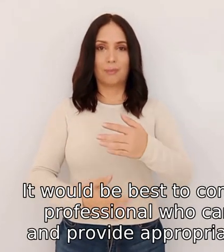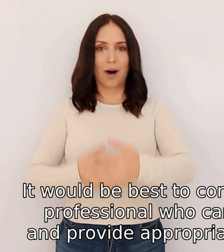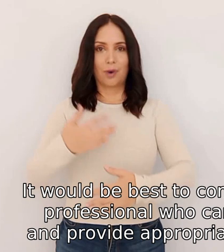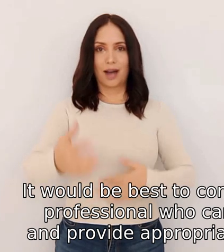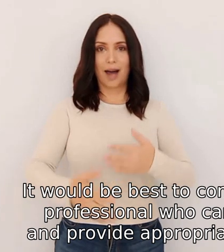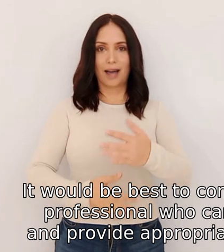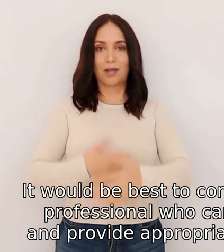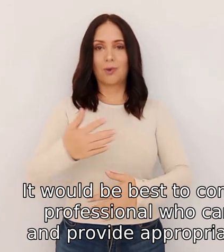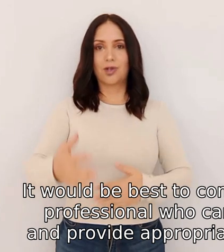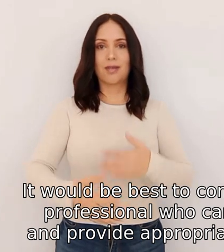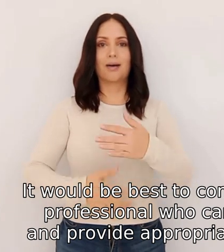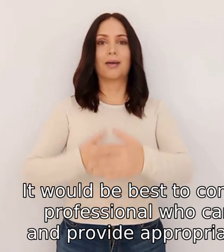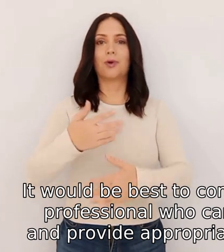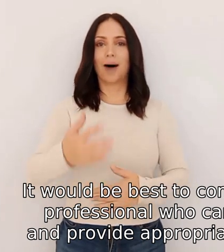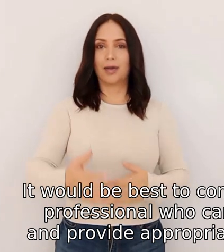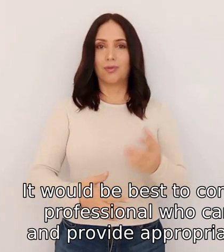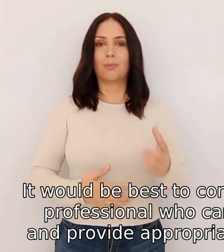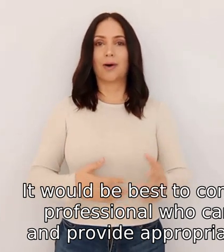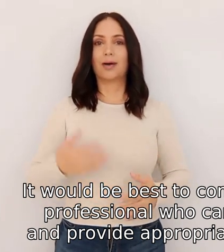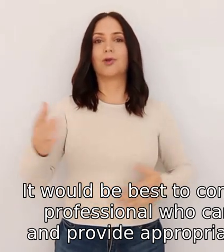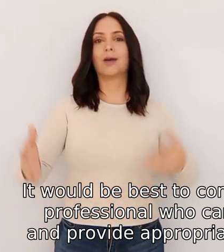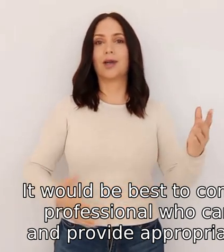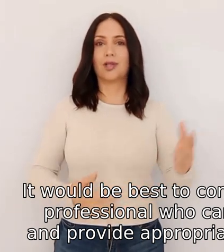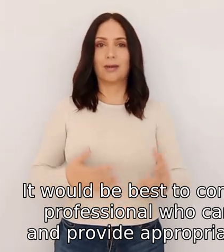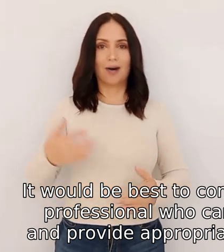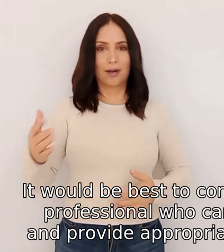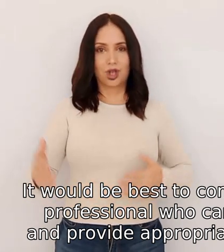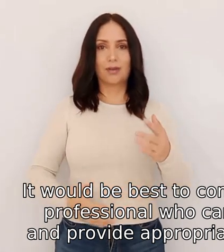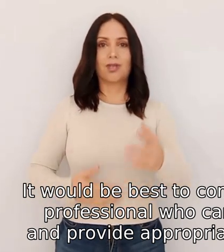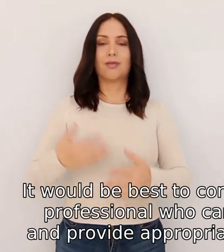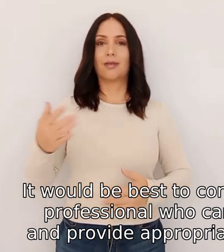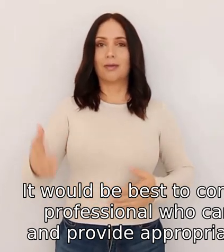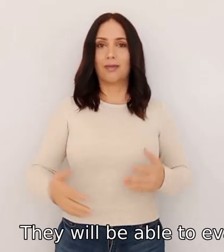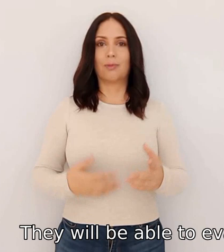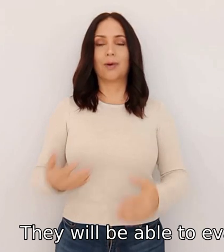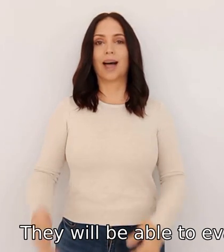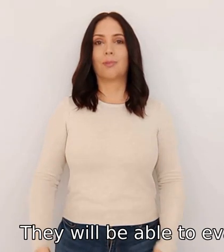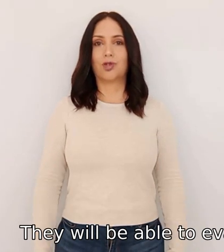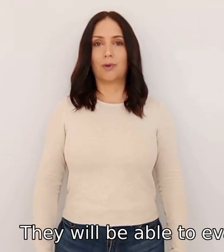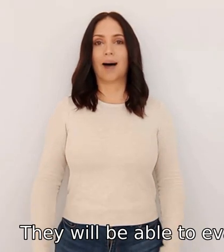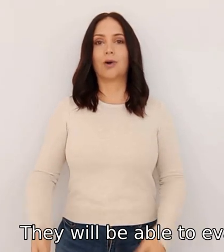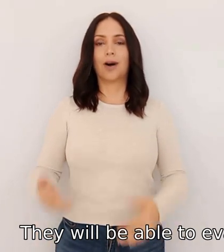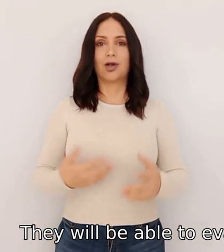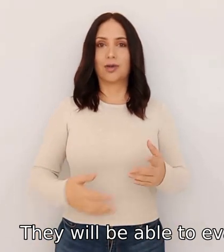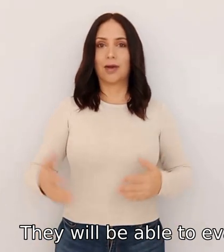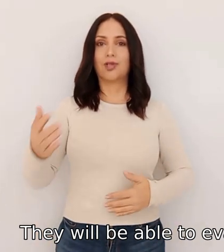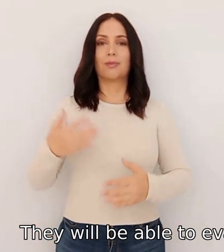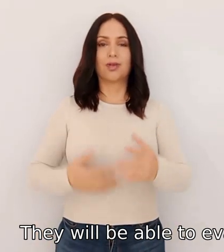can properly diagnose and provide appropriate treatment options they will be able to evaluate your symptoms